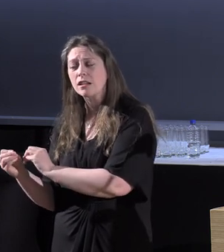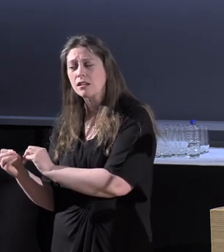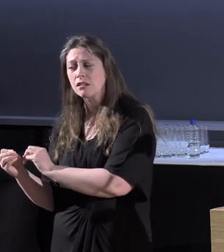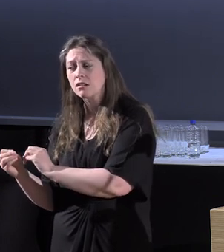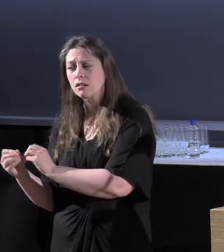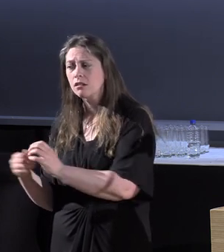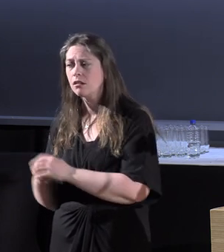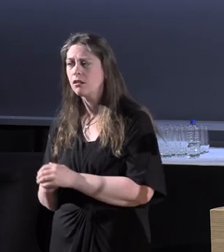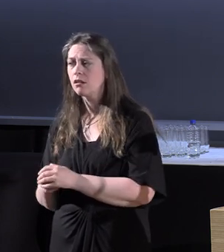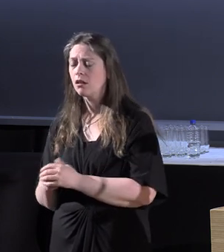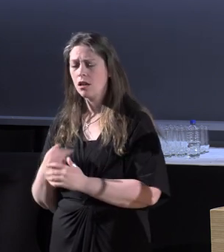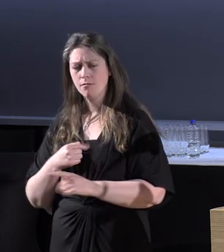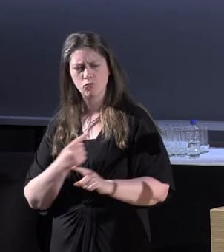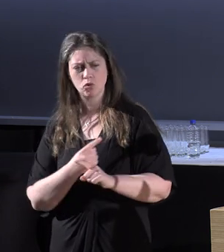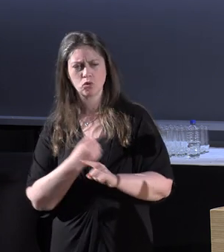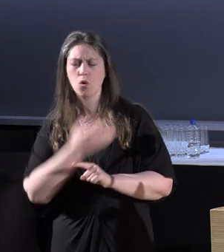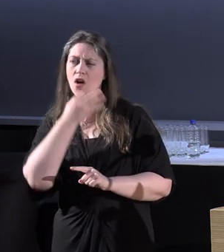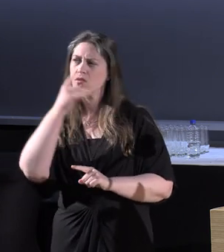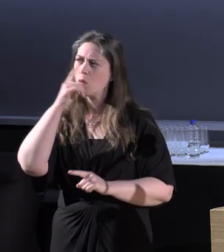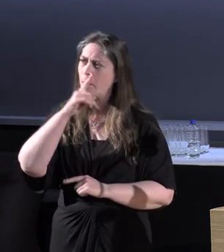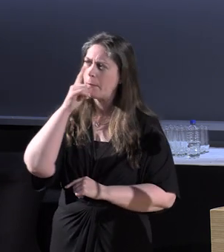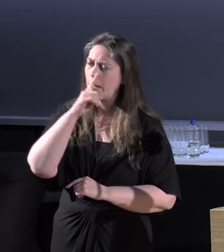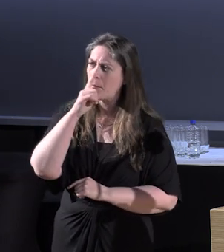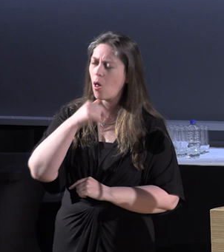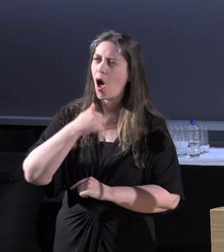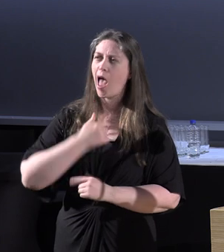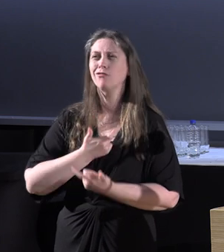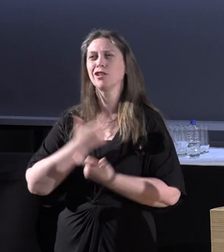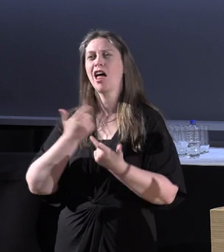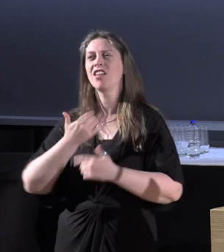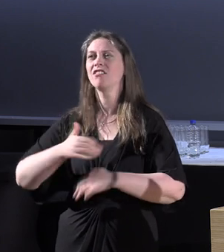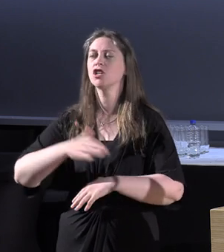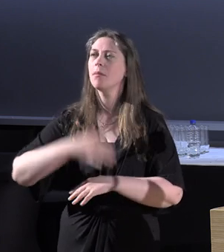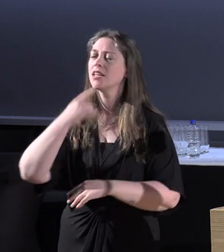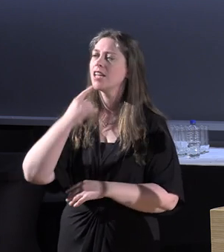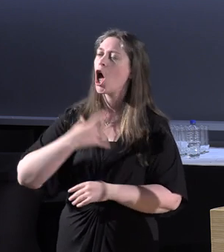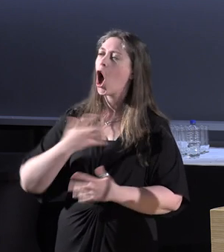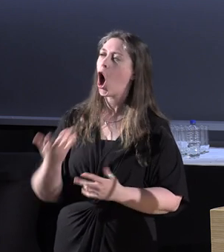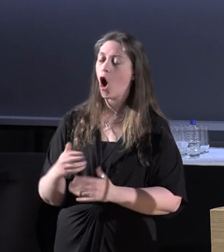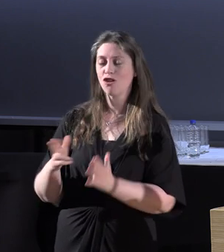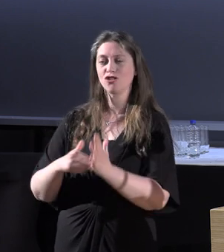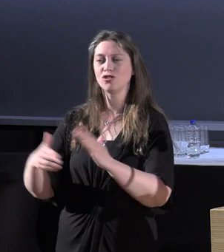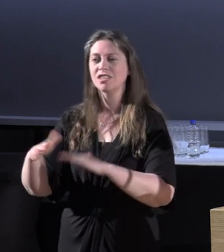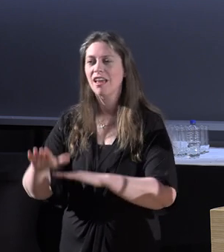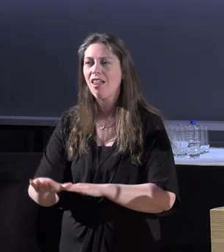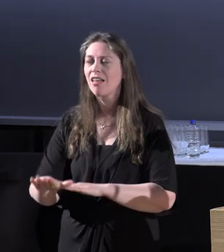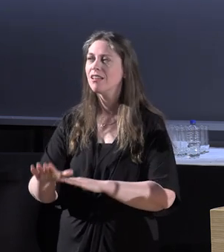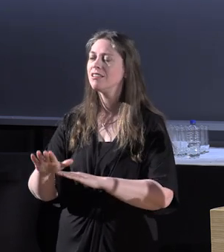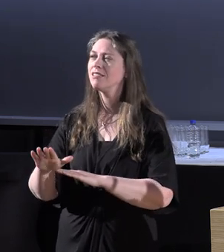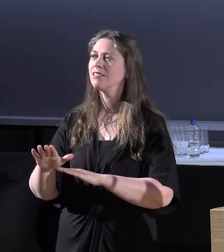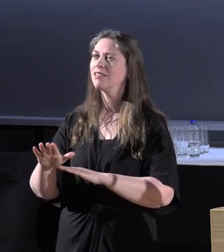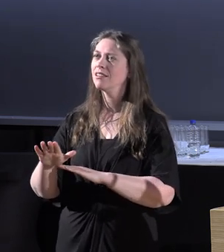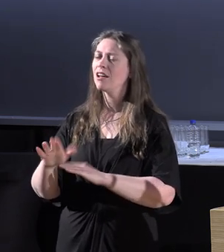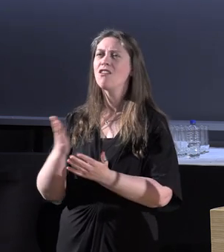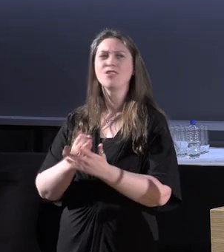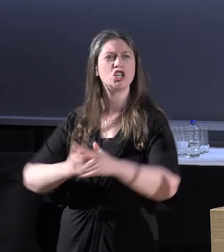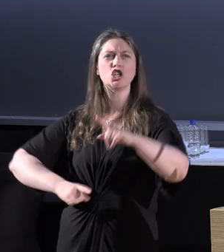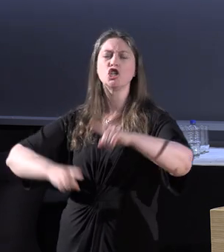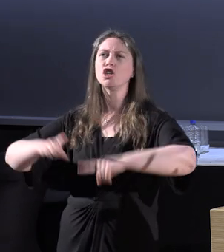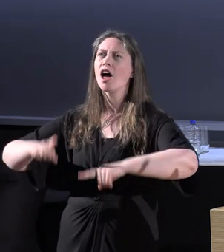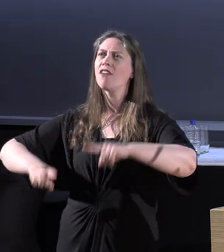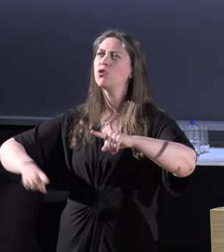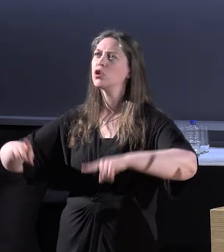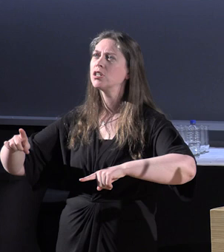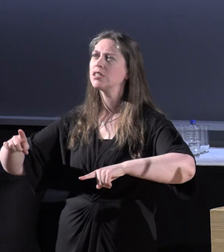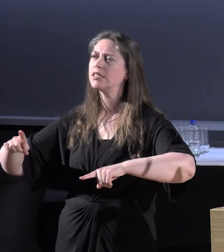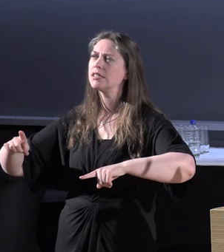the... I've been talking to a few people and I have to chuckle every time they say it. You know, New Zealand's such a diverse and